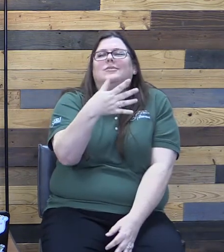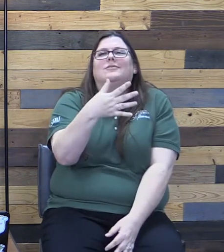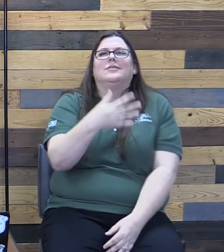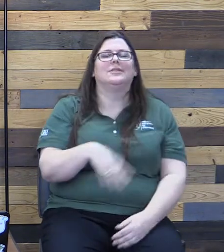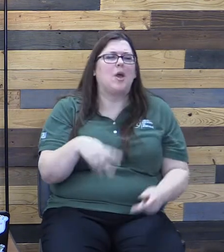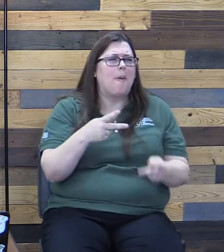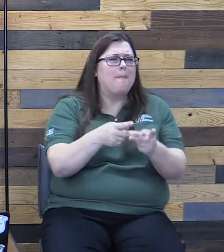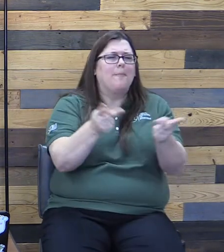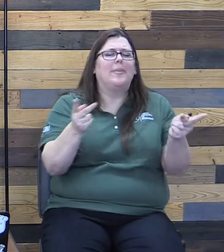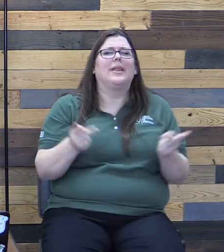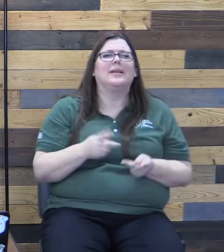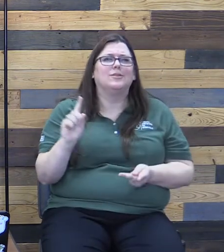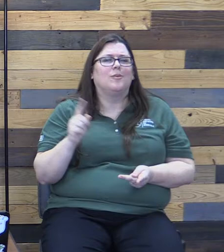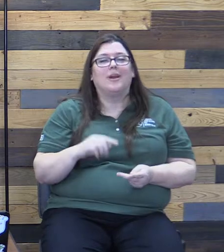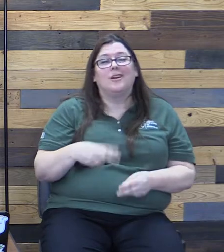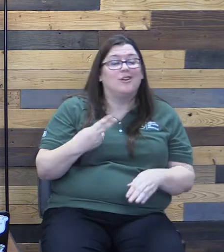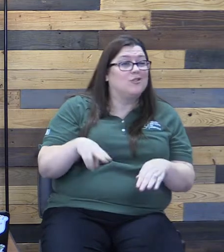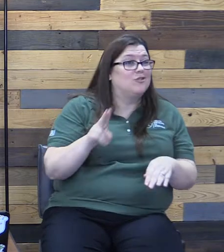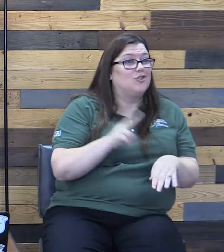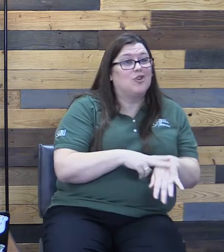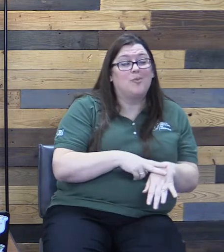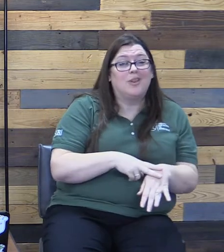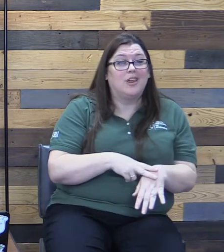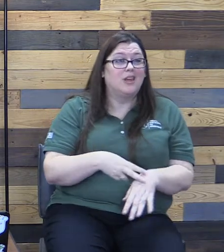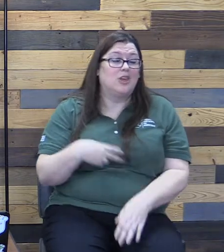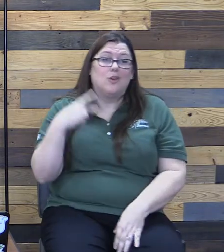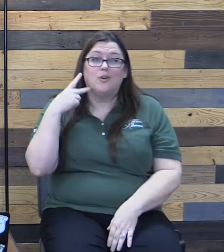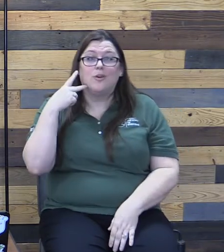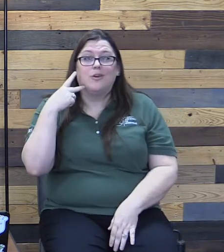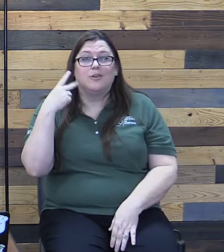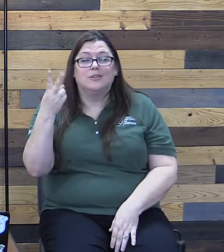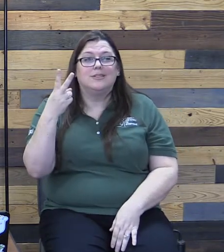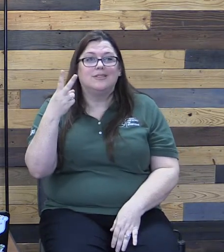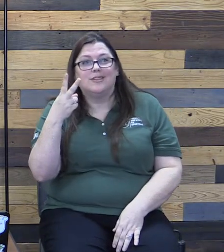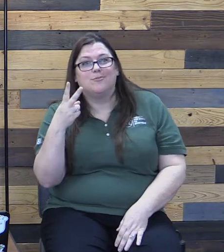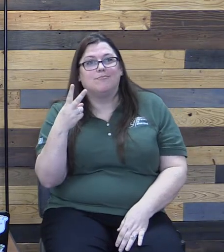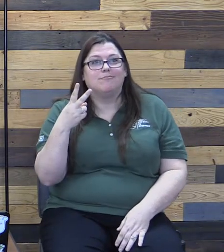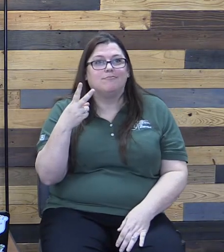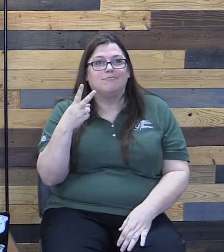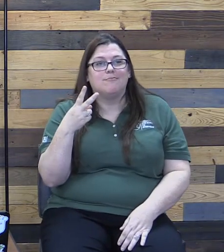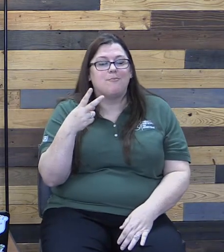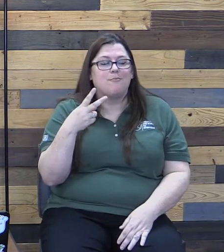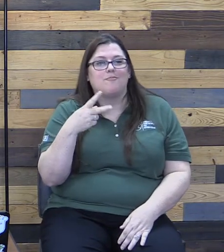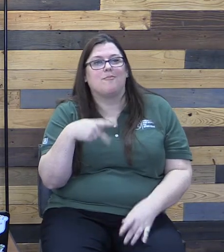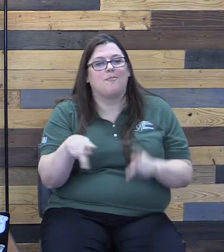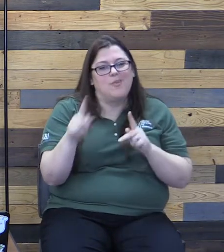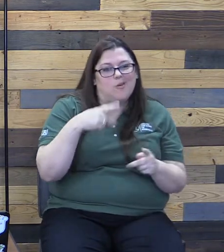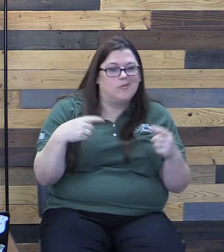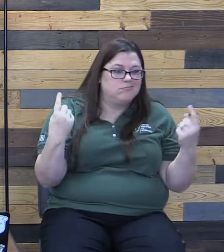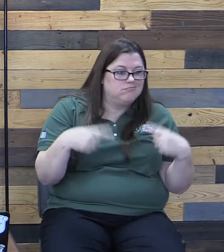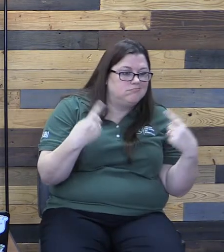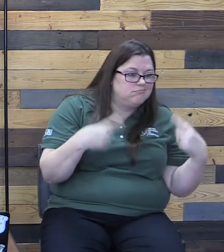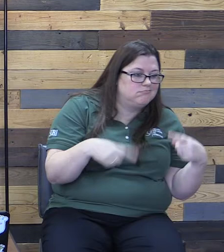place where normally, you know, you would see a quarrelsome group of people,